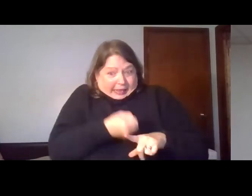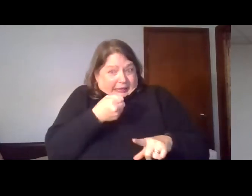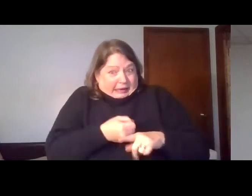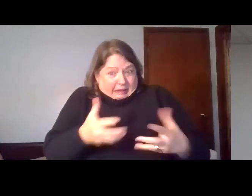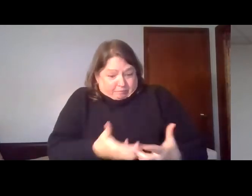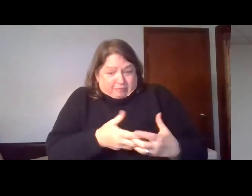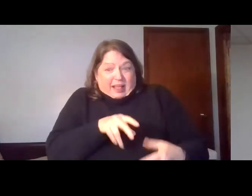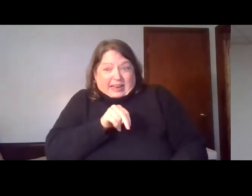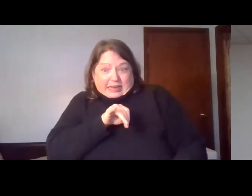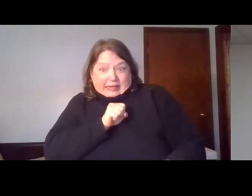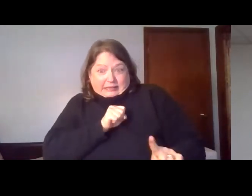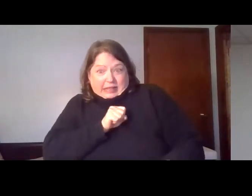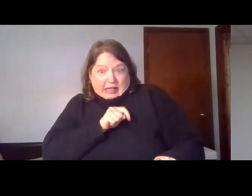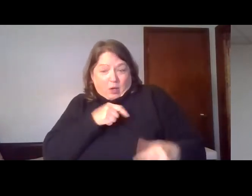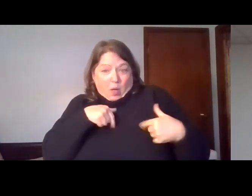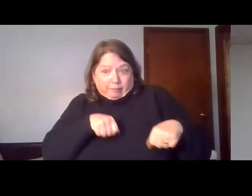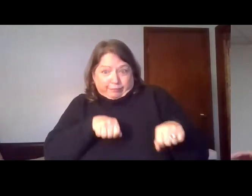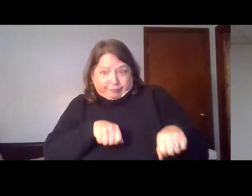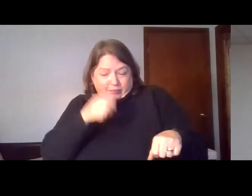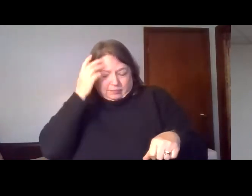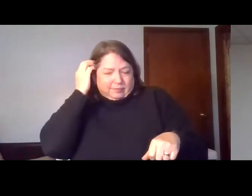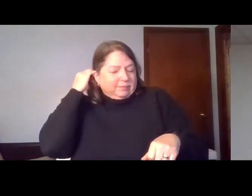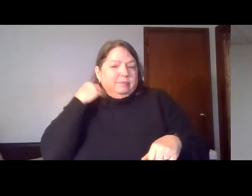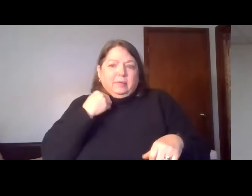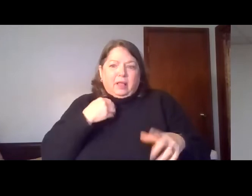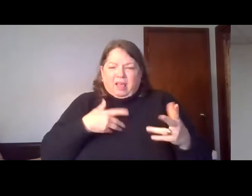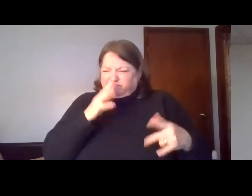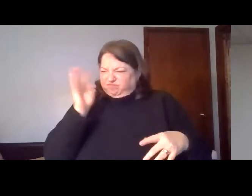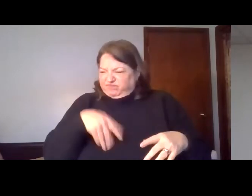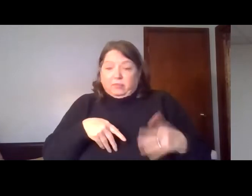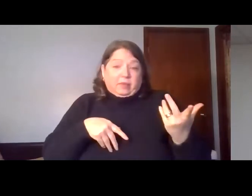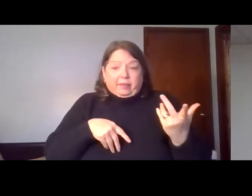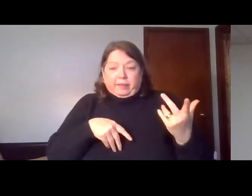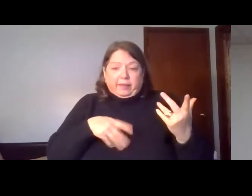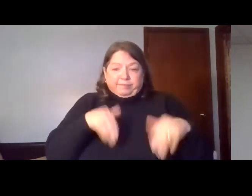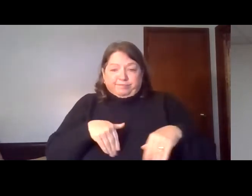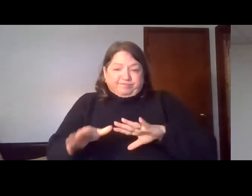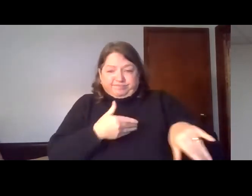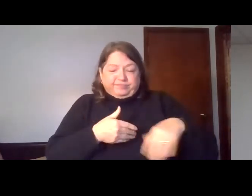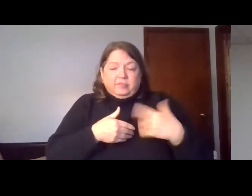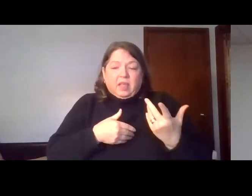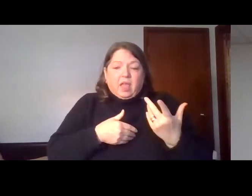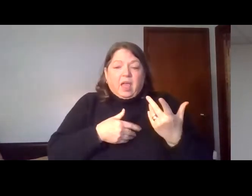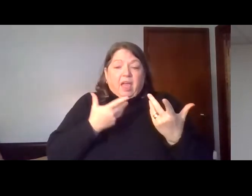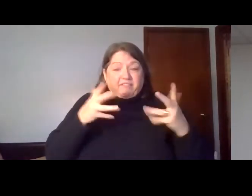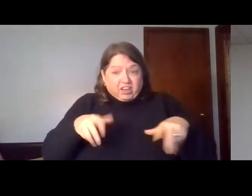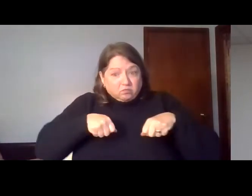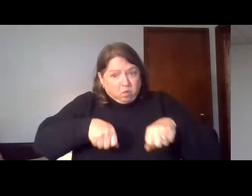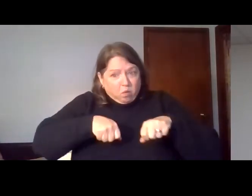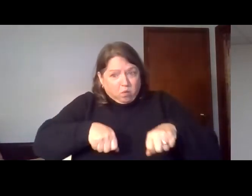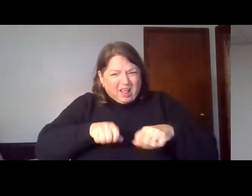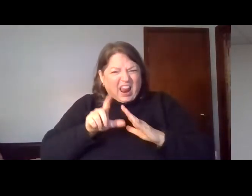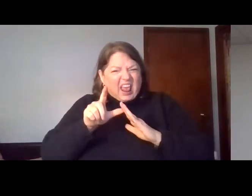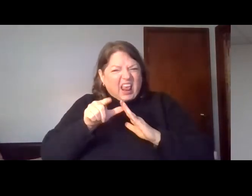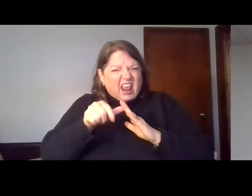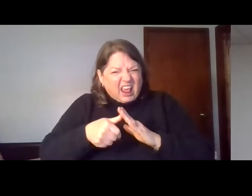made them angry, but they were tiny. I paid them no mind. I completed my mowing of the lawn, and a few days later,